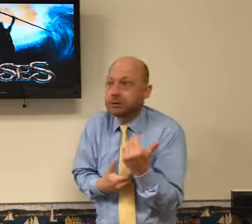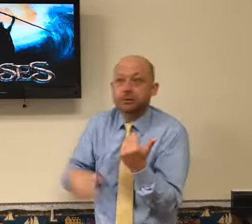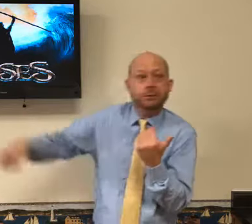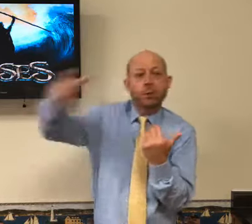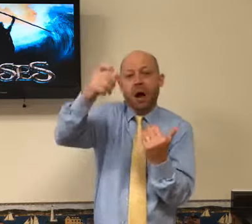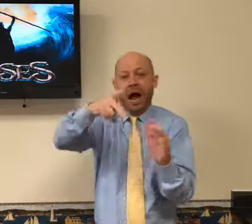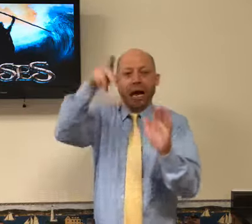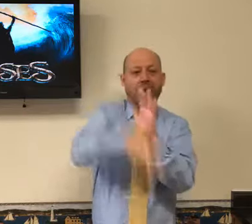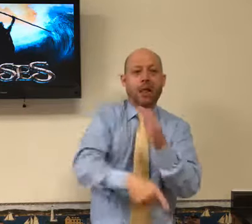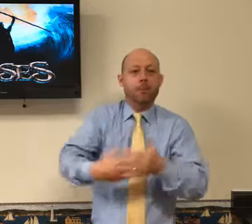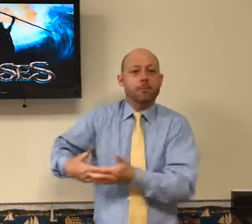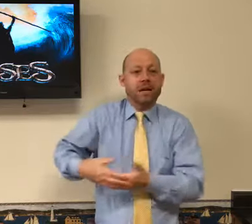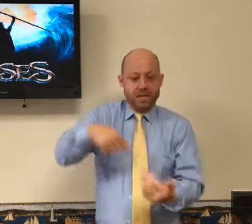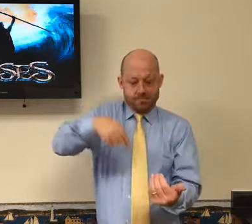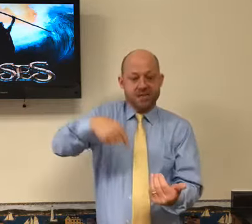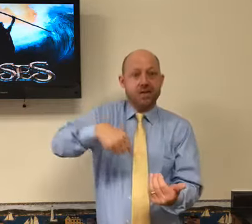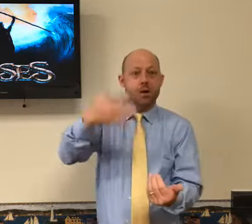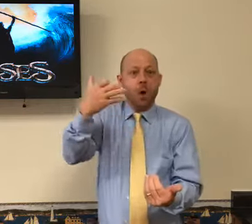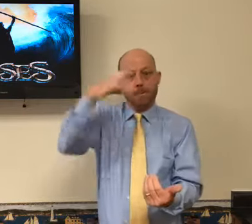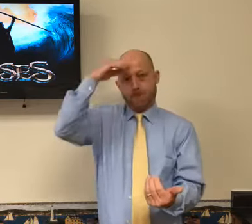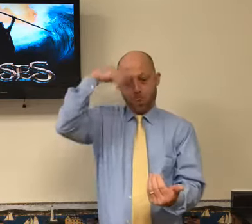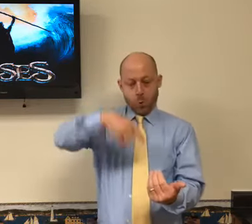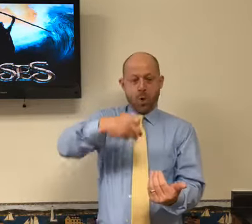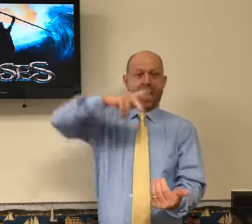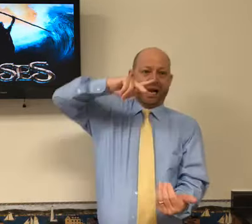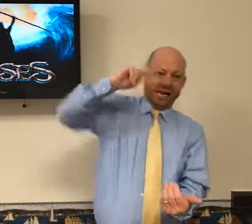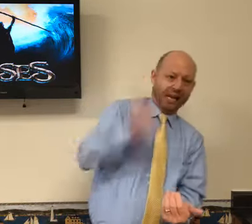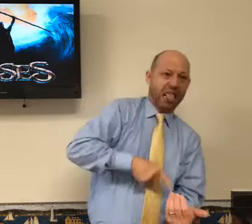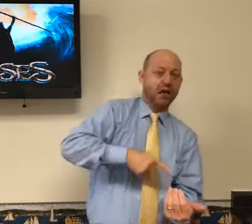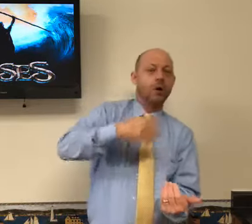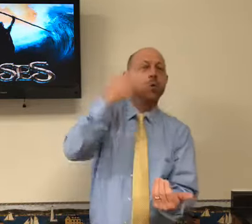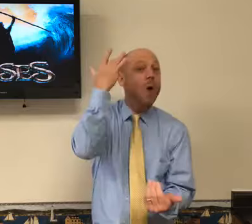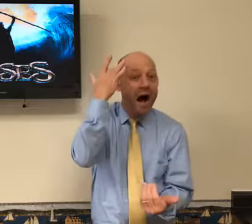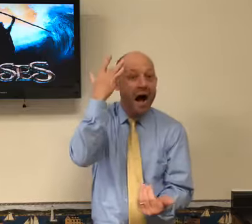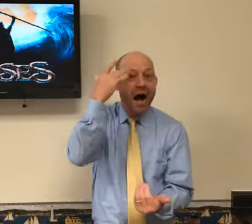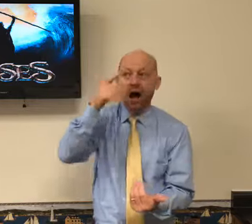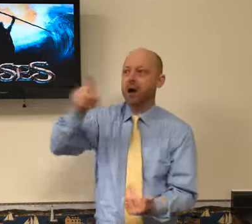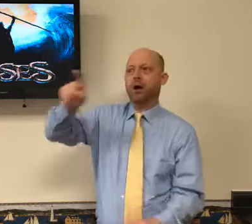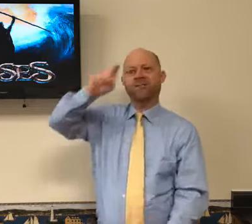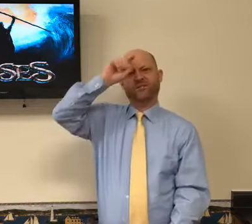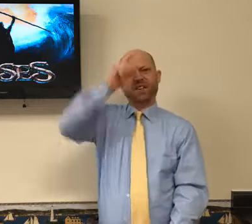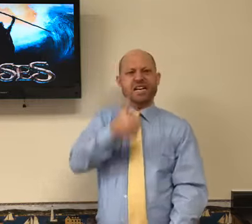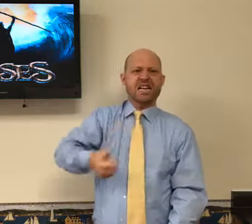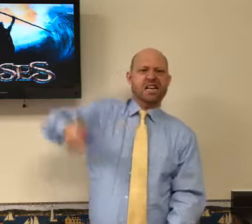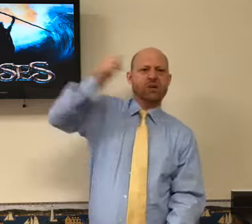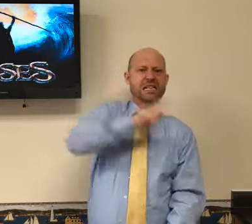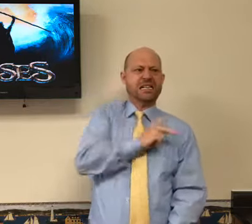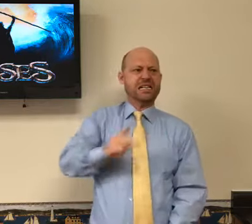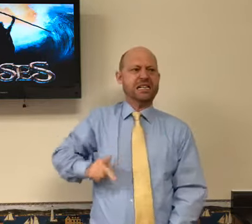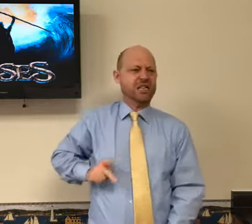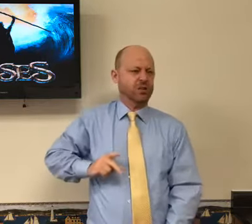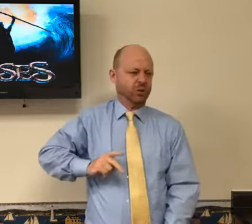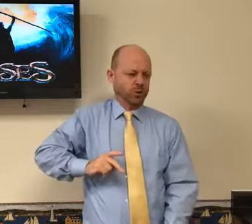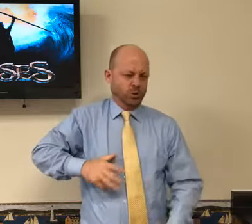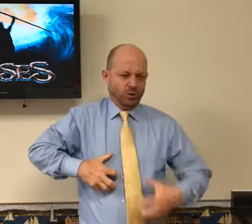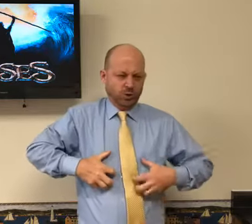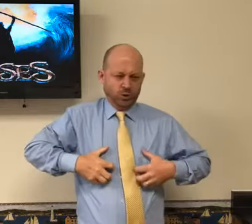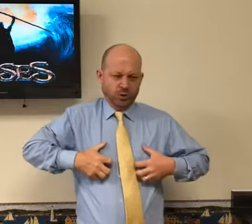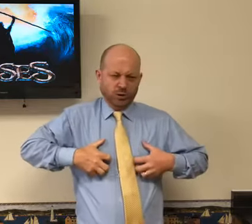mother was worried he didn't want him to be found and killed because he was a baby boy. And that was the decree from Pharaoh, the king of the